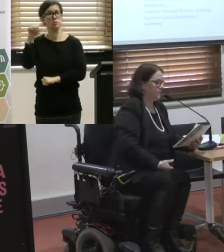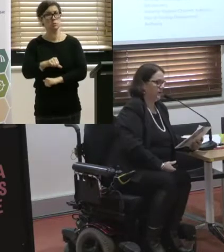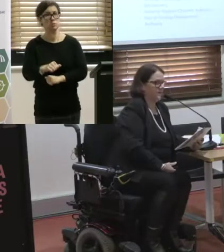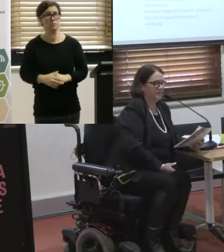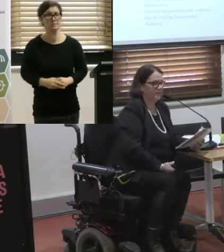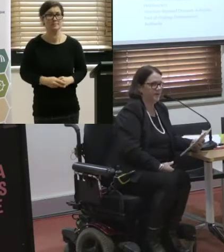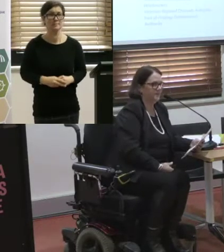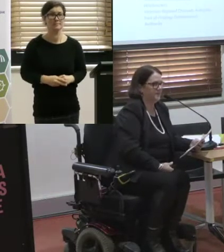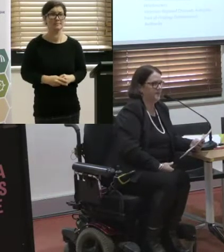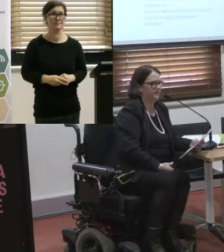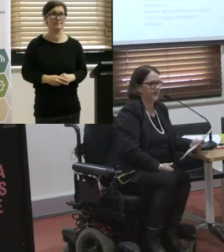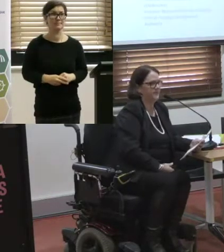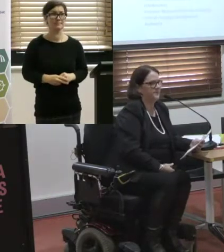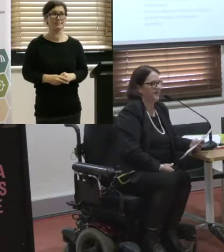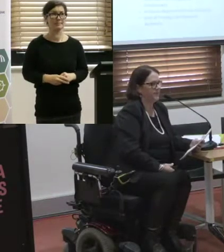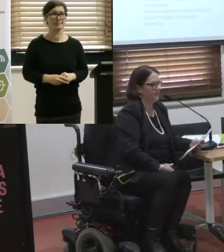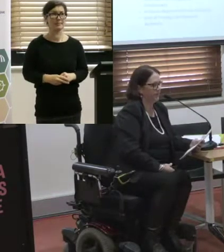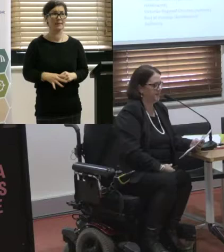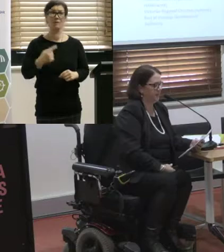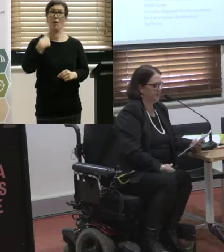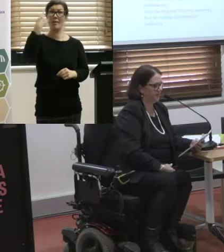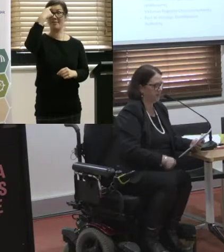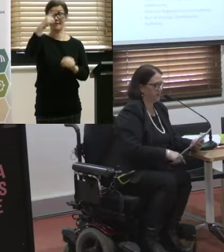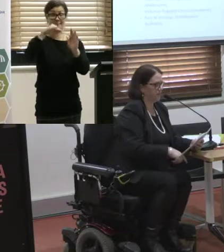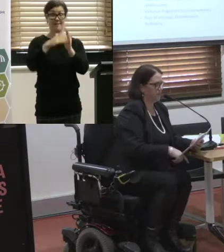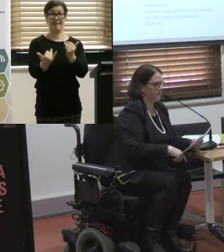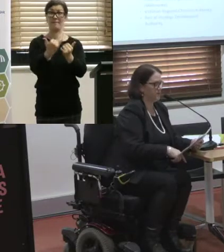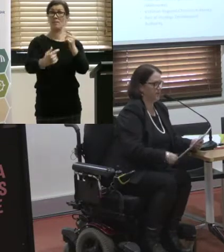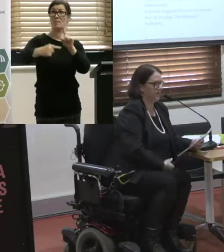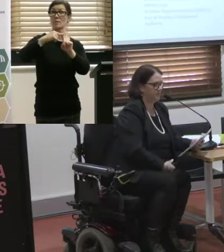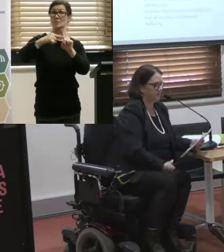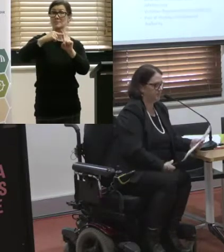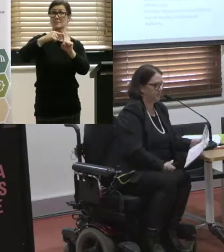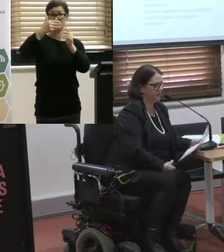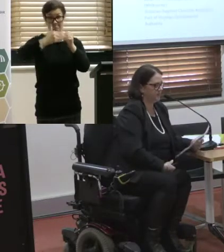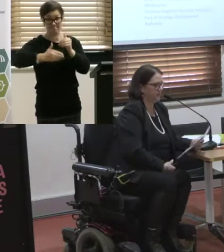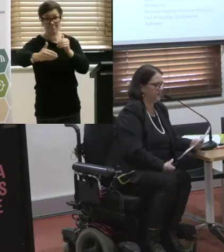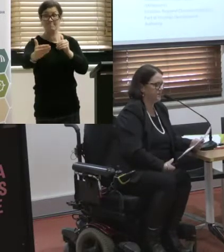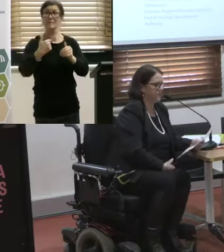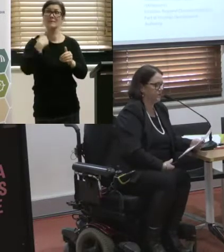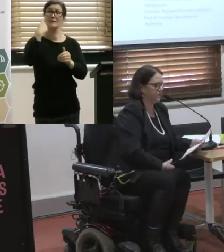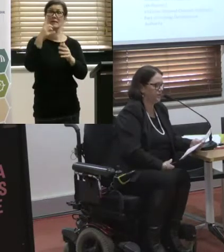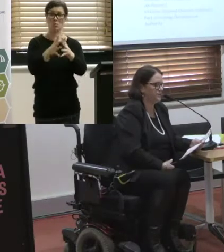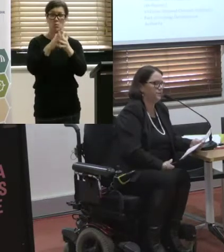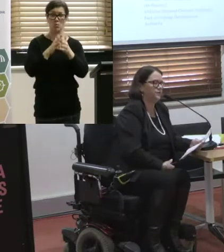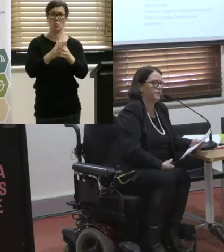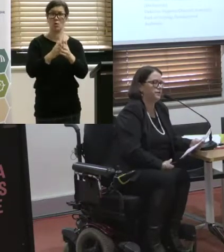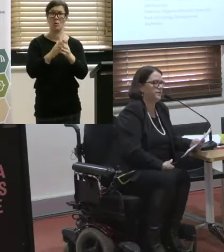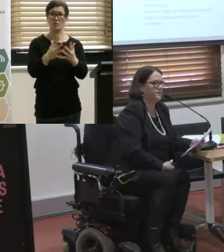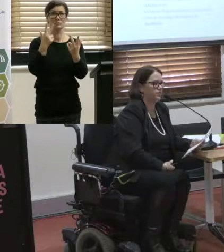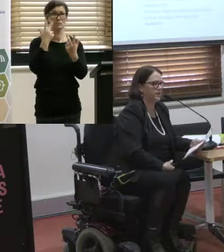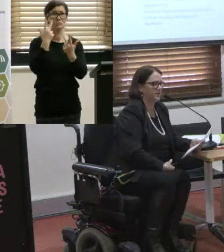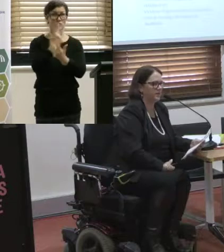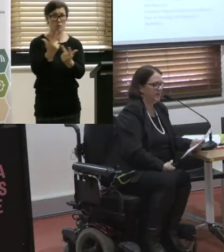This is where I see a very positive stage that we enter and I think it's worth just sharing this with you. Transport for